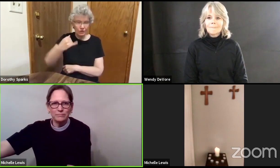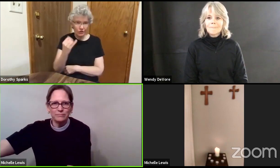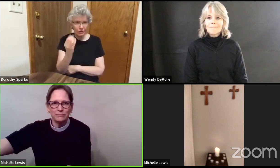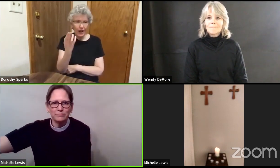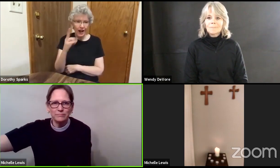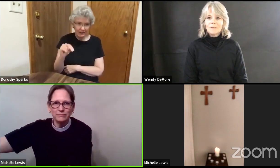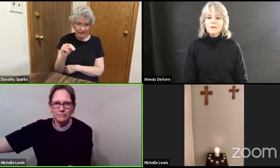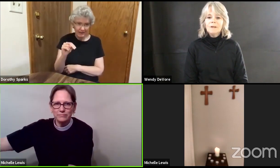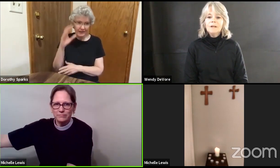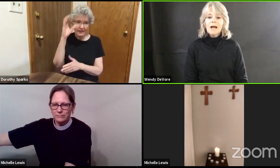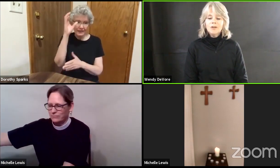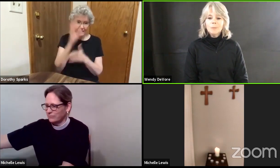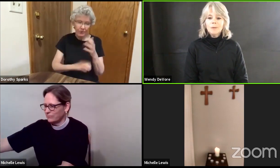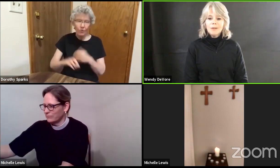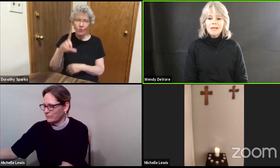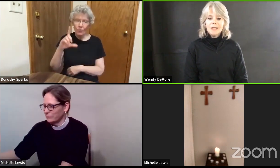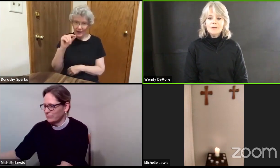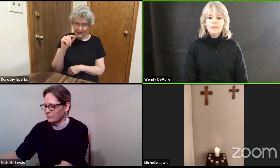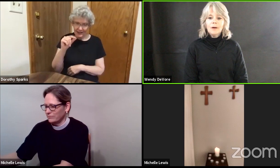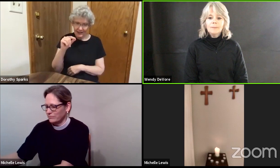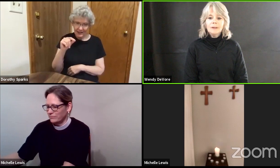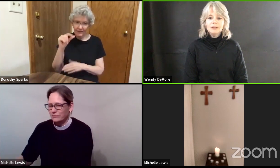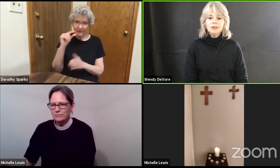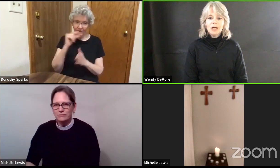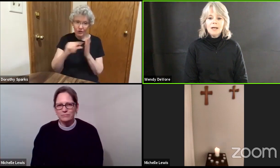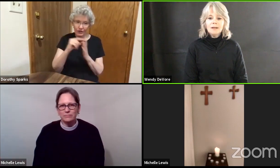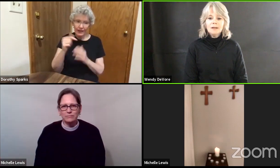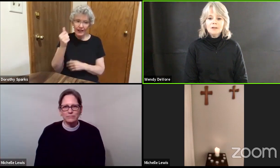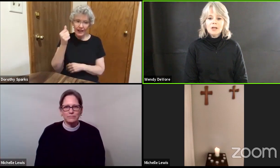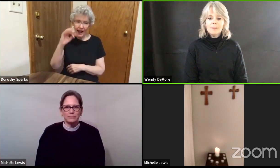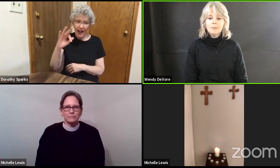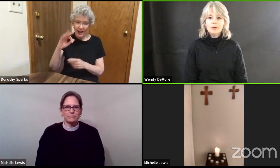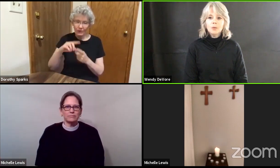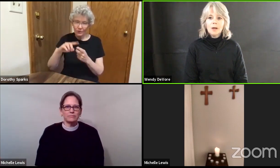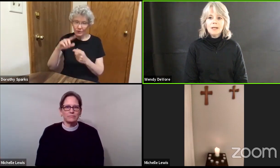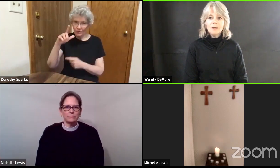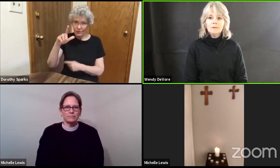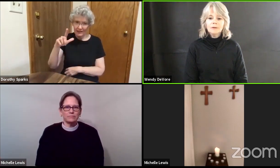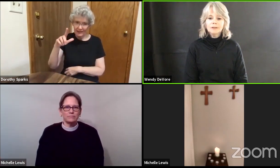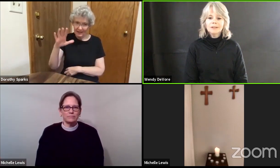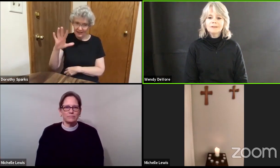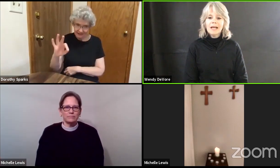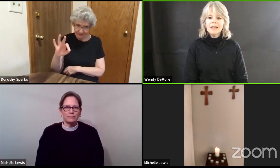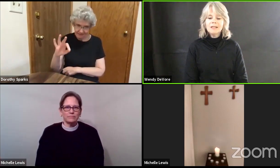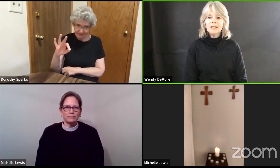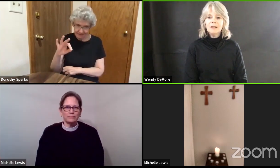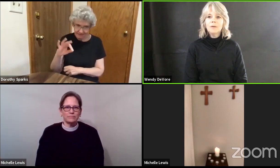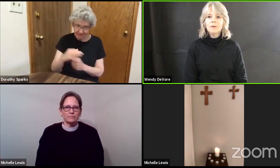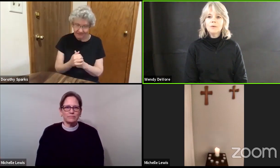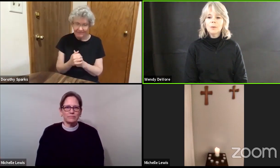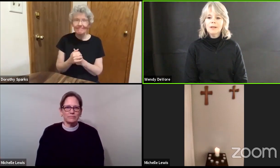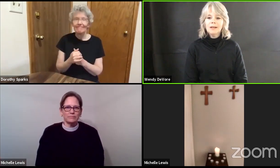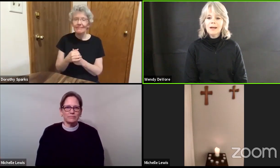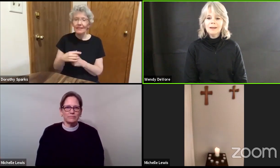in a gospel reading from John chapter 20 verses 19 to 29